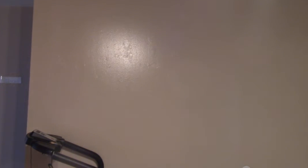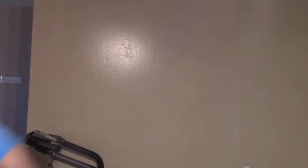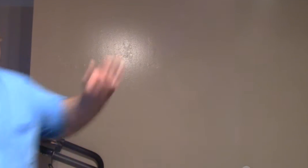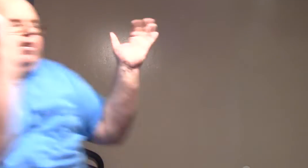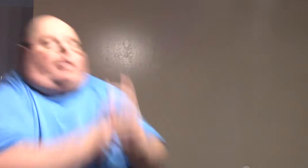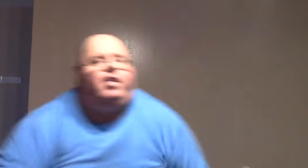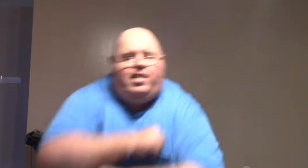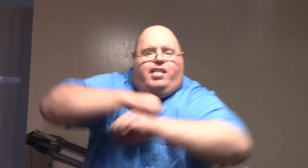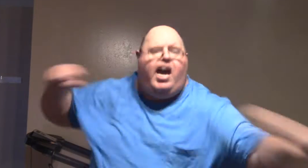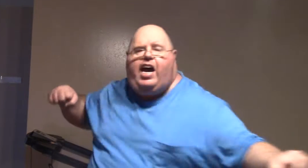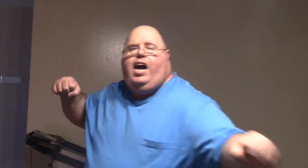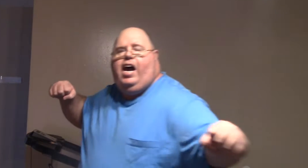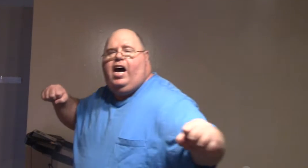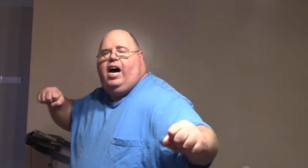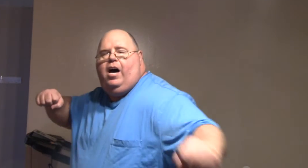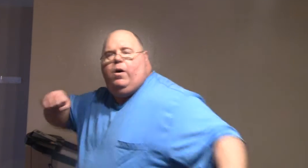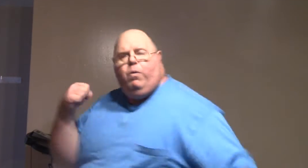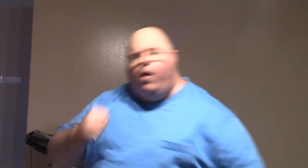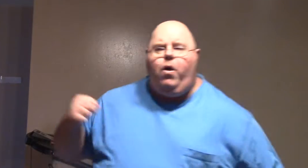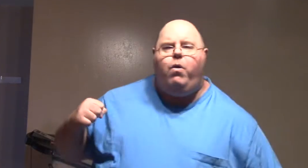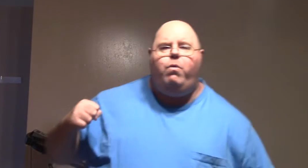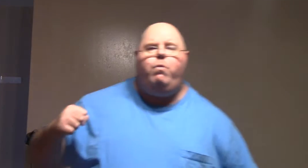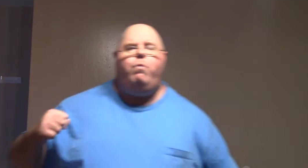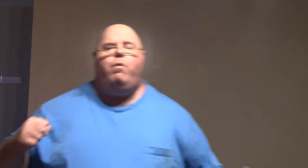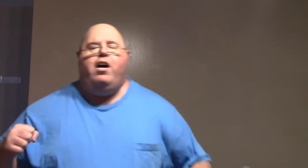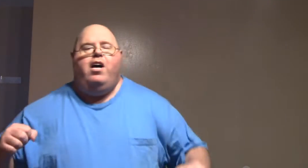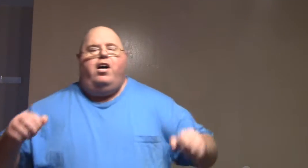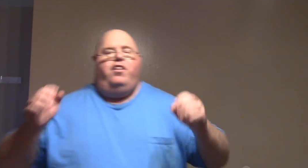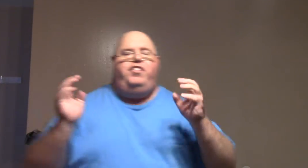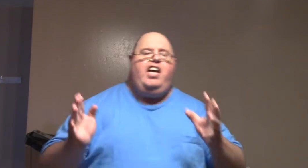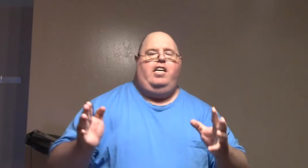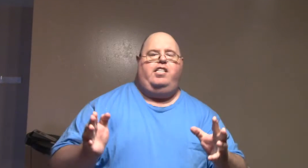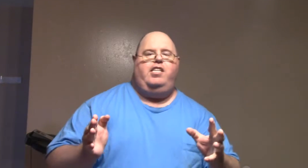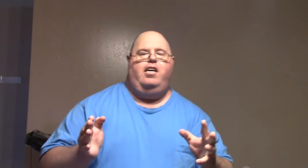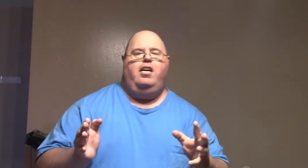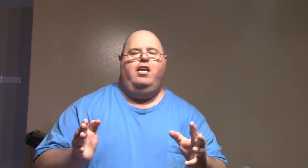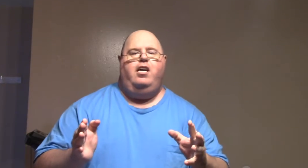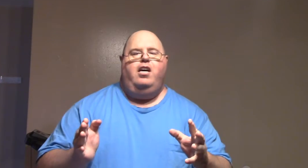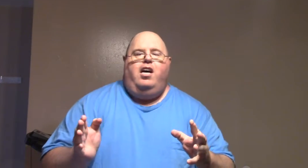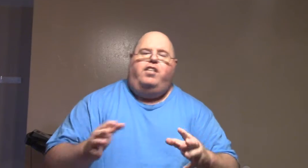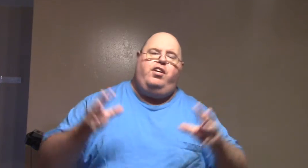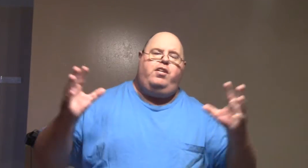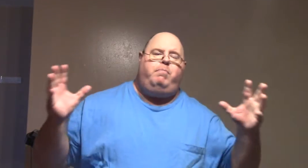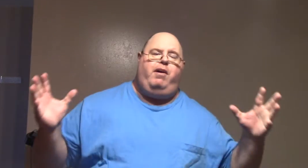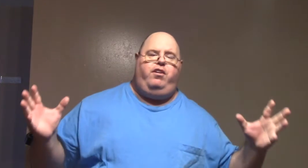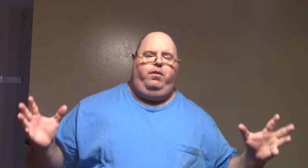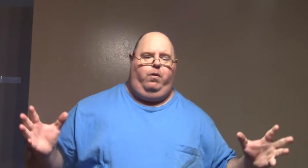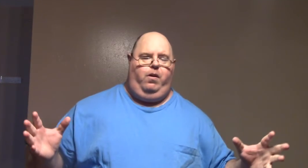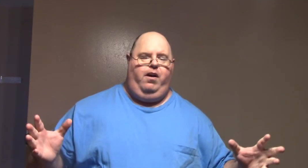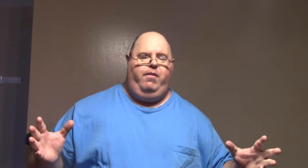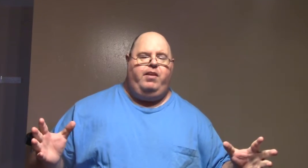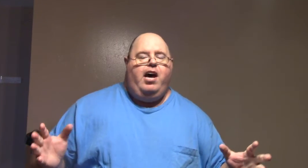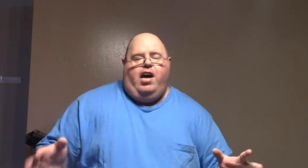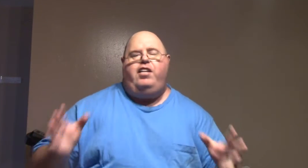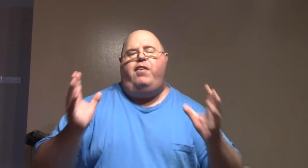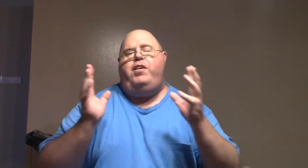Yeah! Woohoo! This is a special, it's a